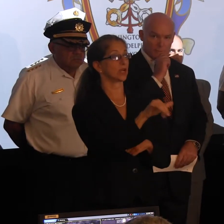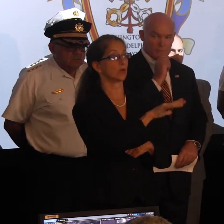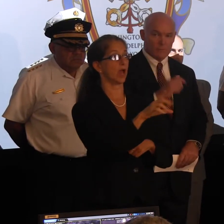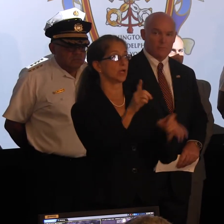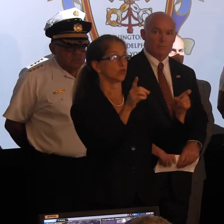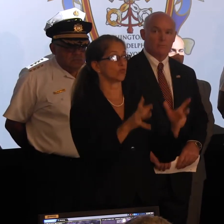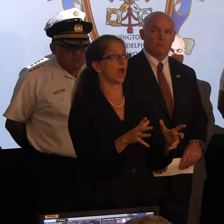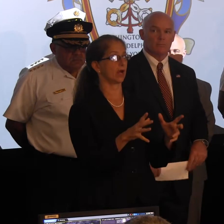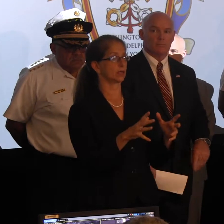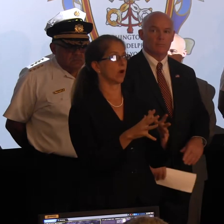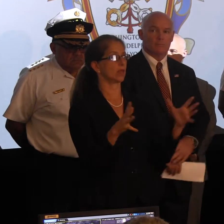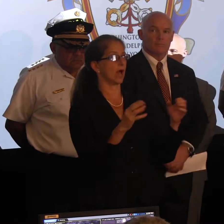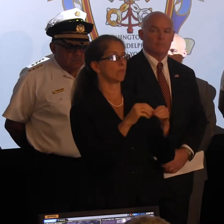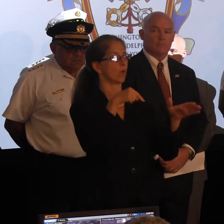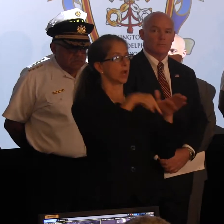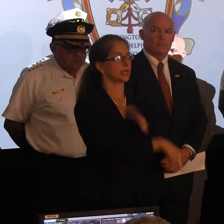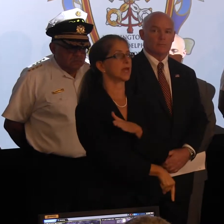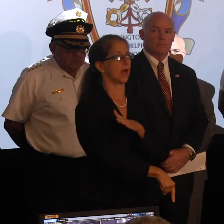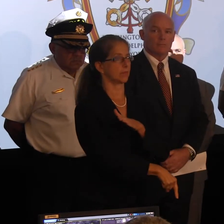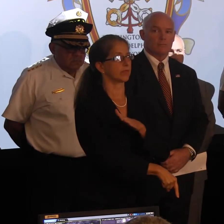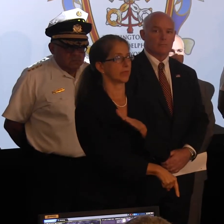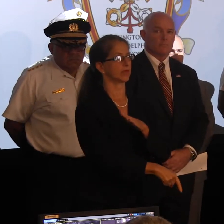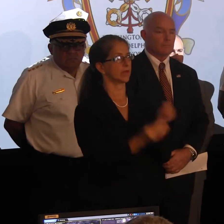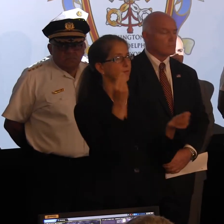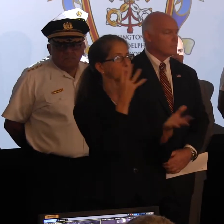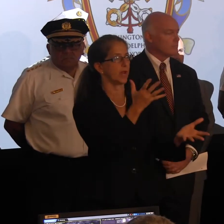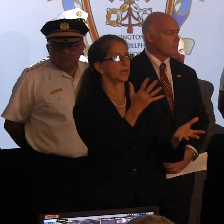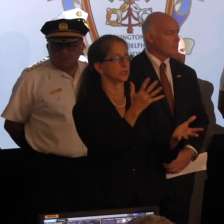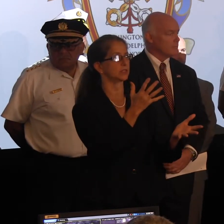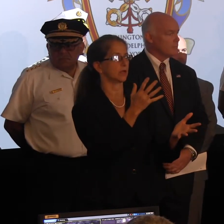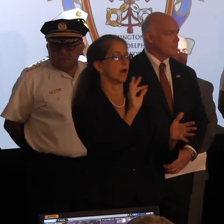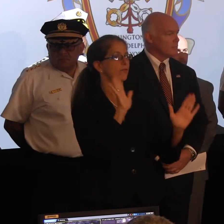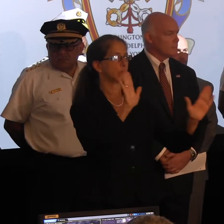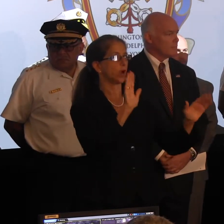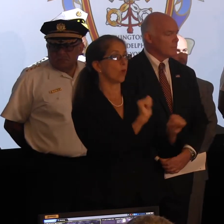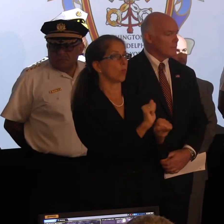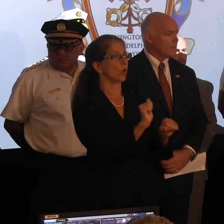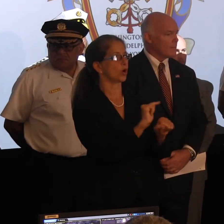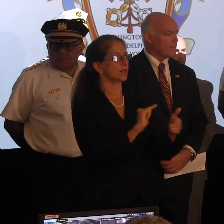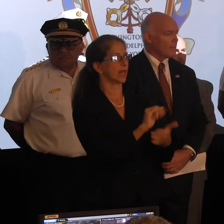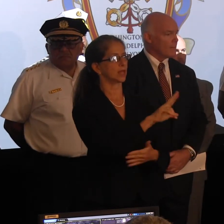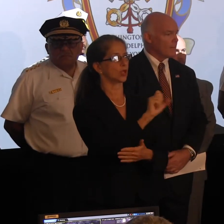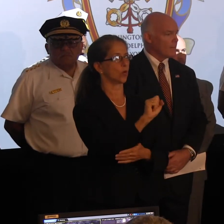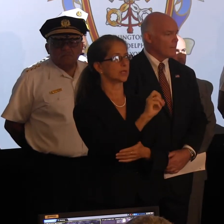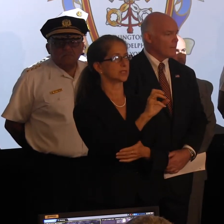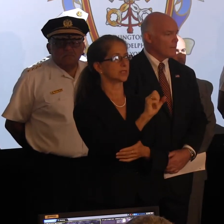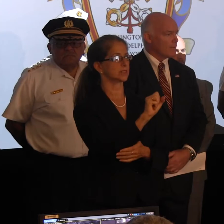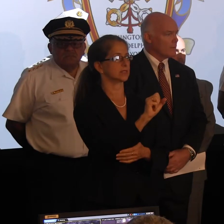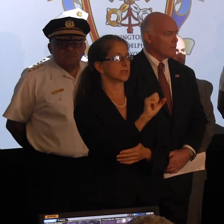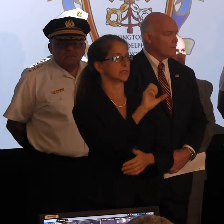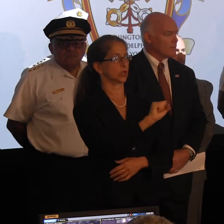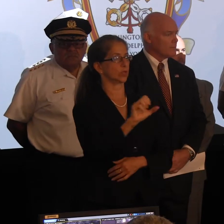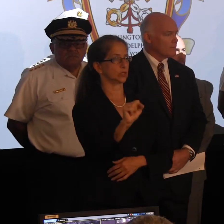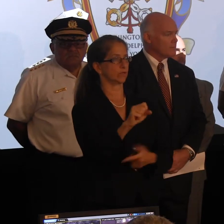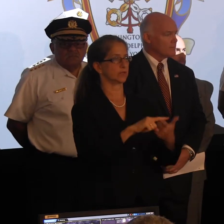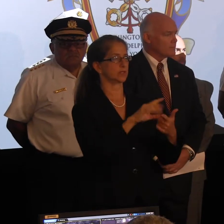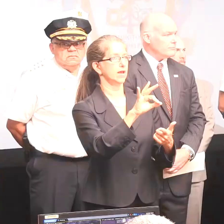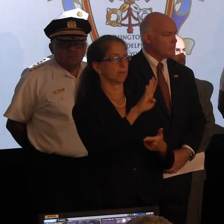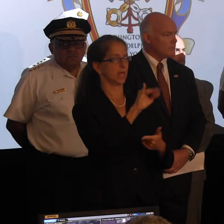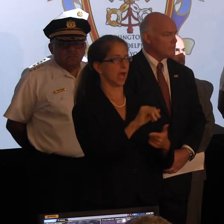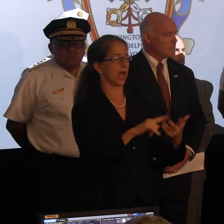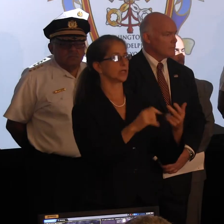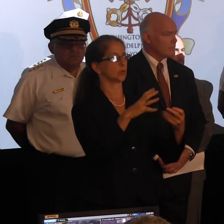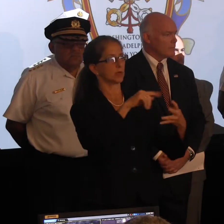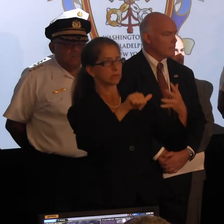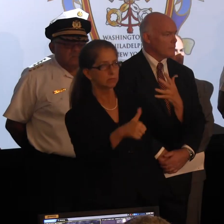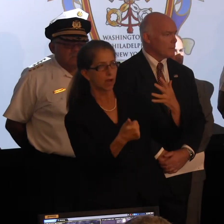a much more in-depth briefing of the great work that the United States Secret Service, the FBI and so